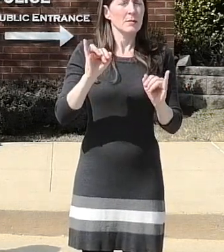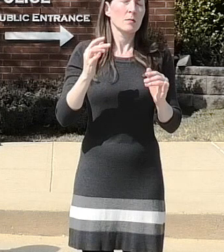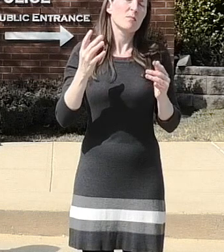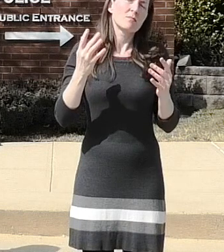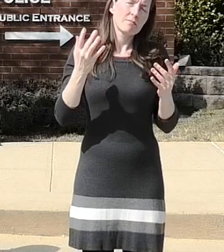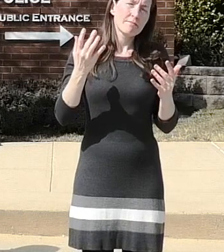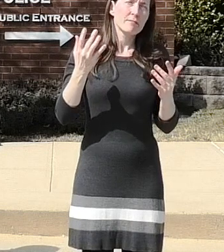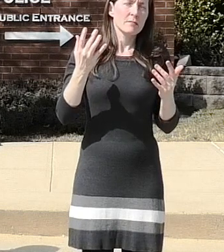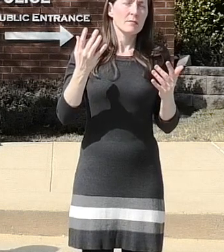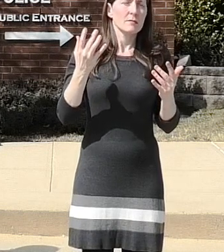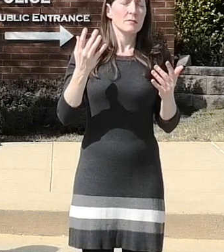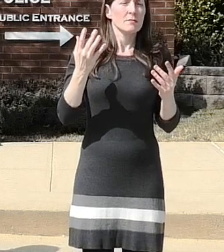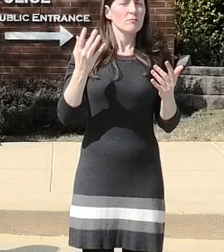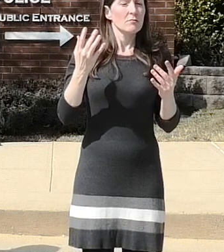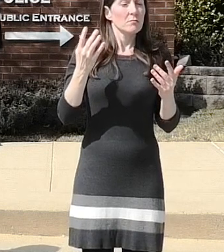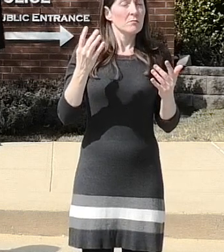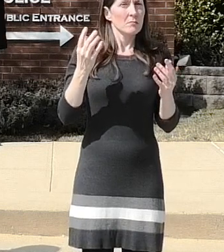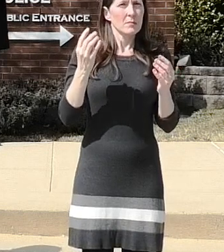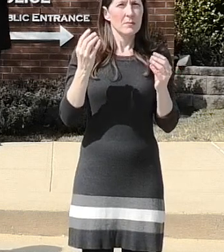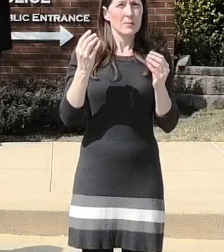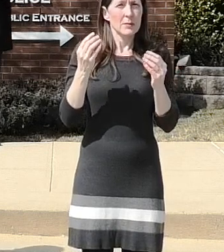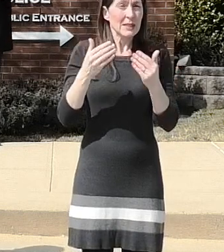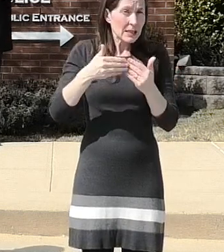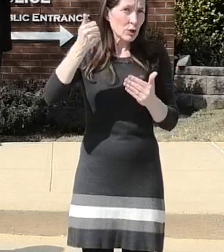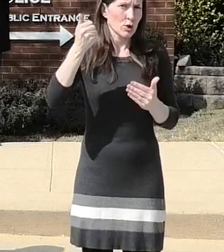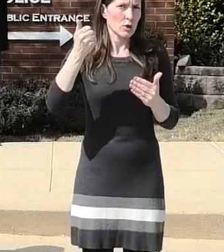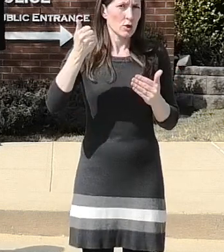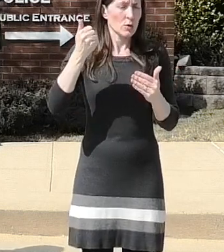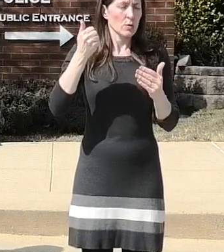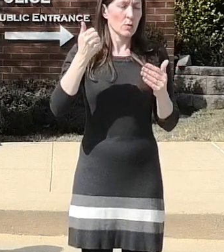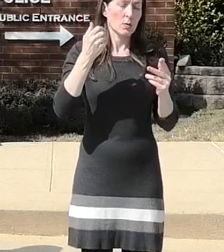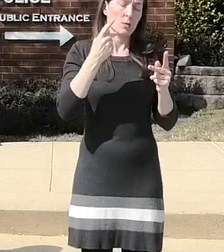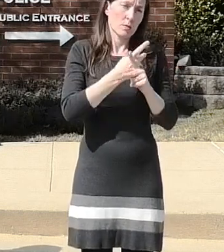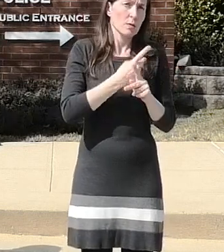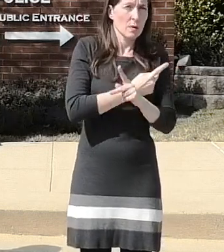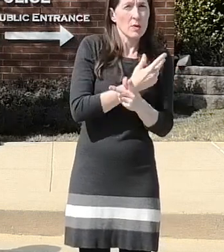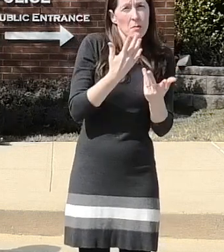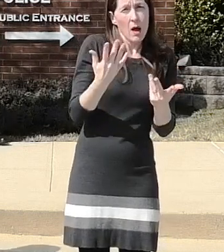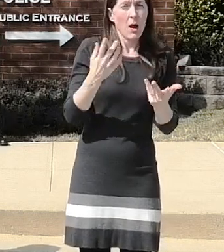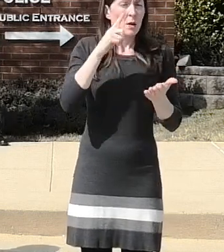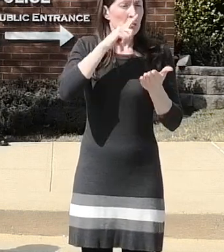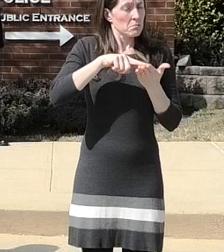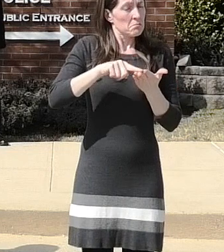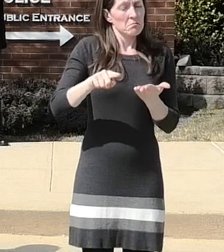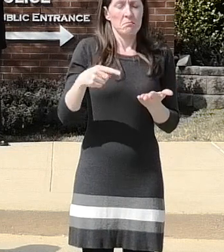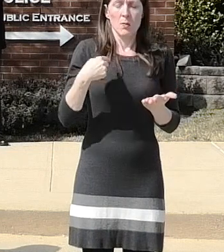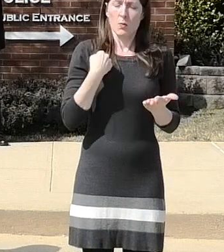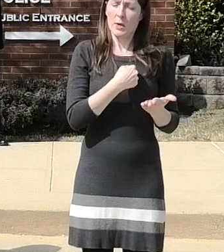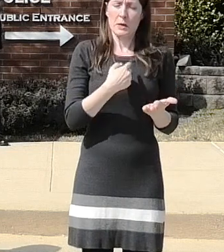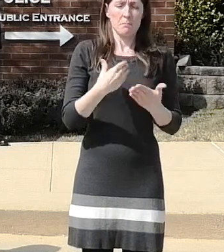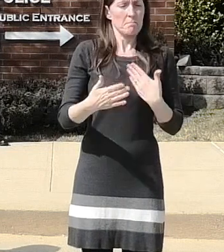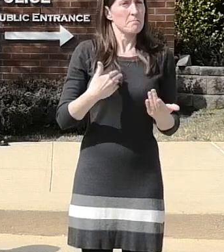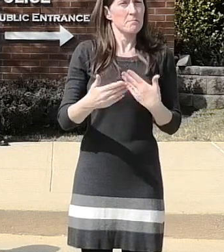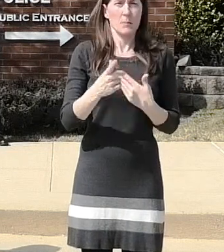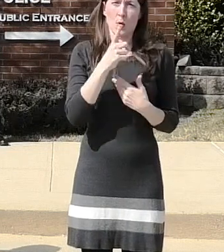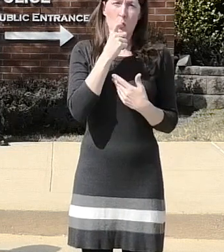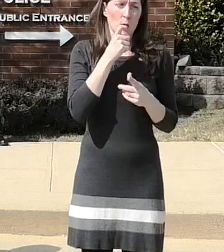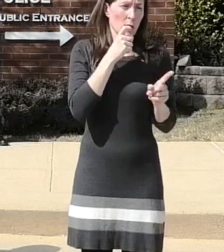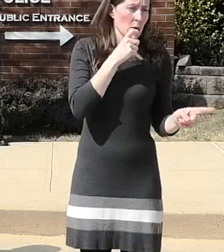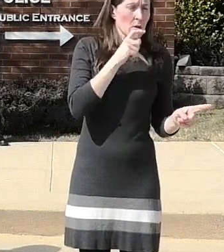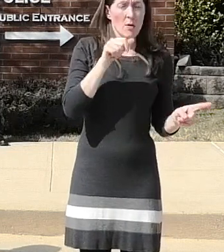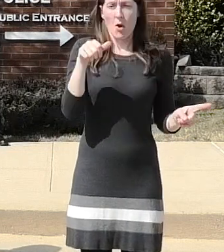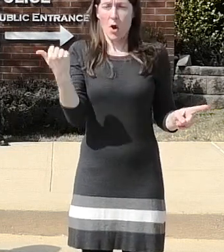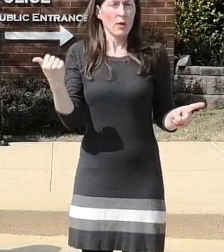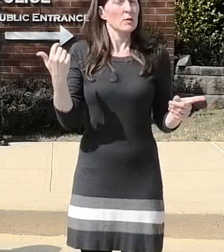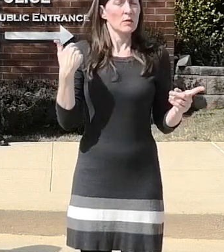investigation uh the reaction stays the same the investigation stays in the same path and we follow uh where it takes us and that's